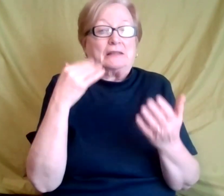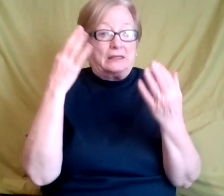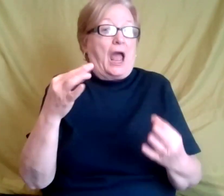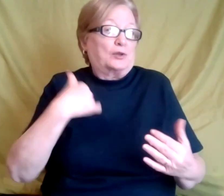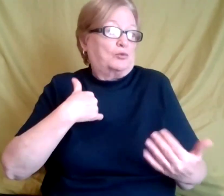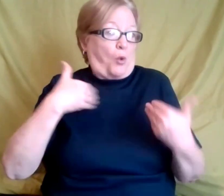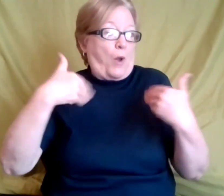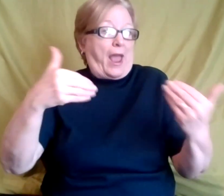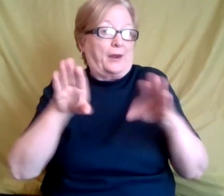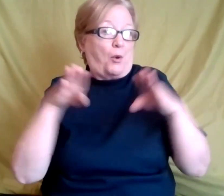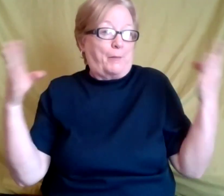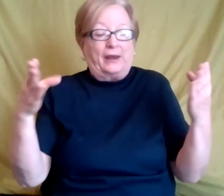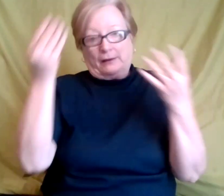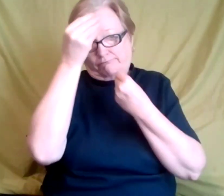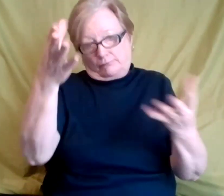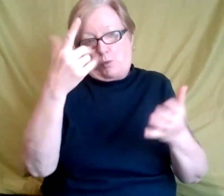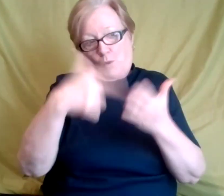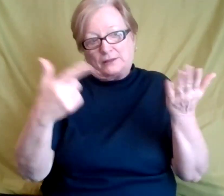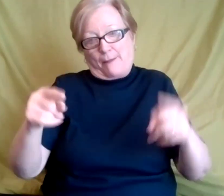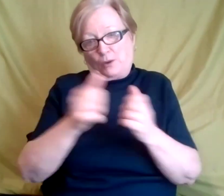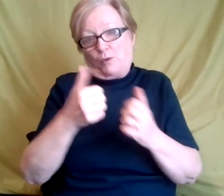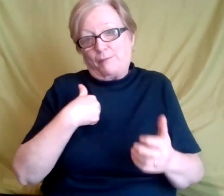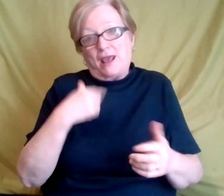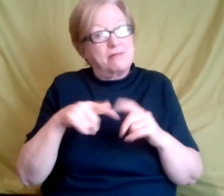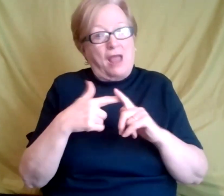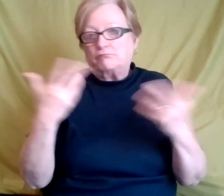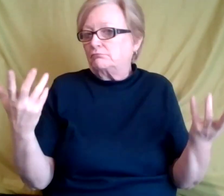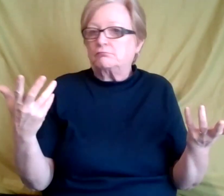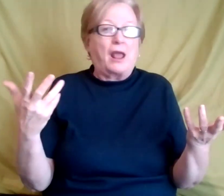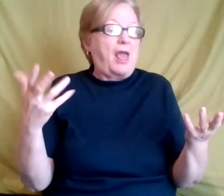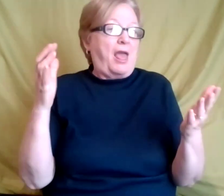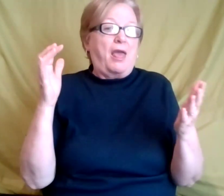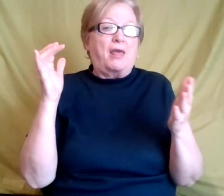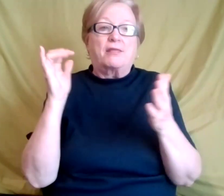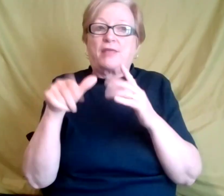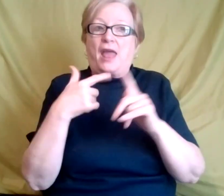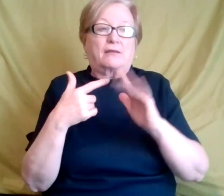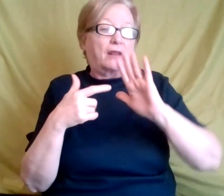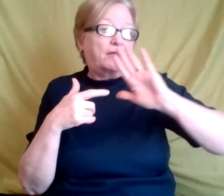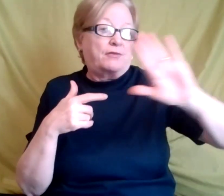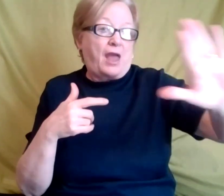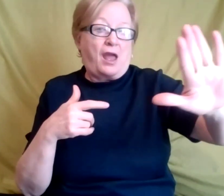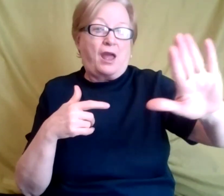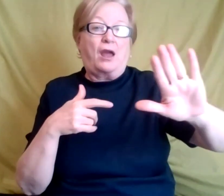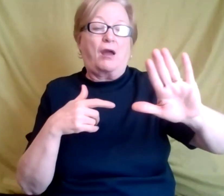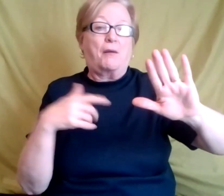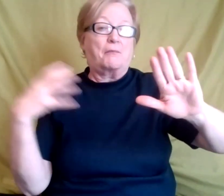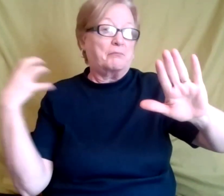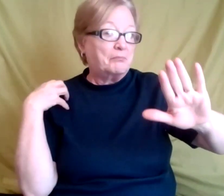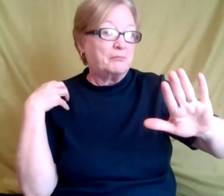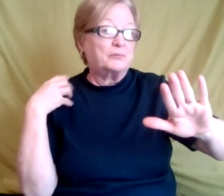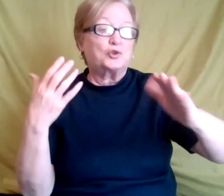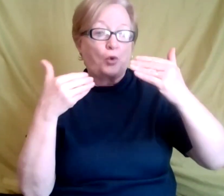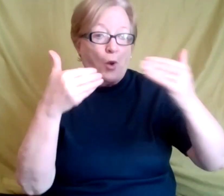with you what's going on with me, then at that point, it's the role of the employer to, to ask